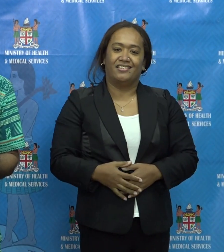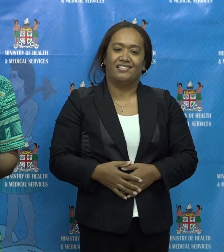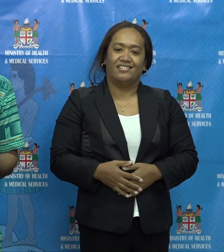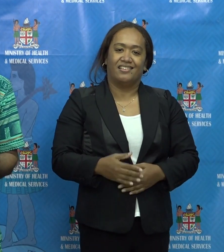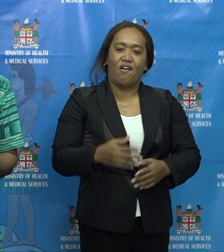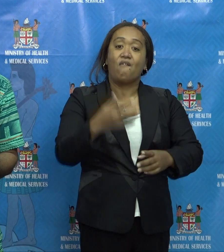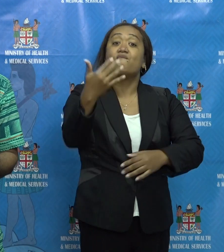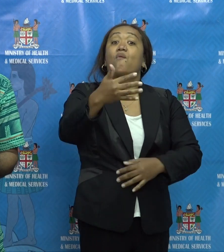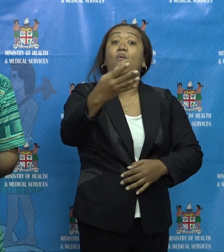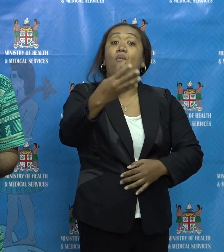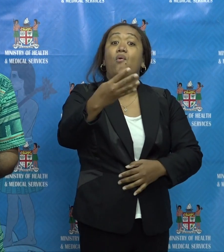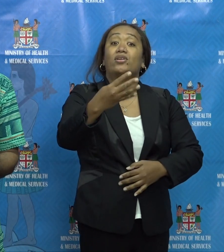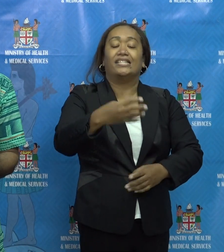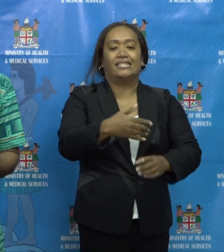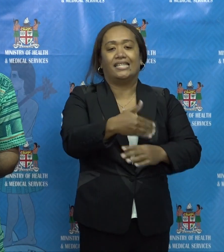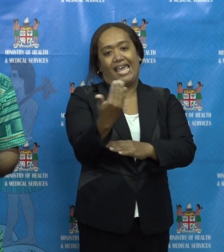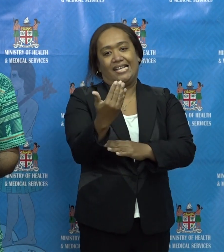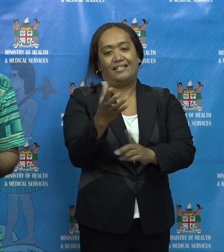with the case.